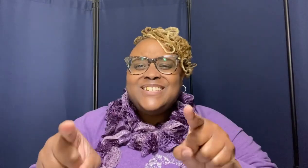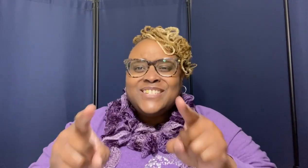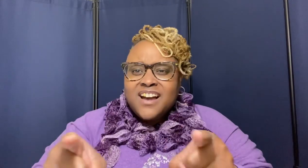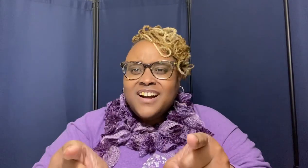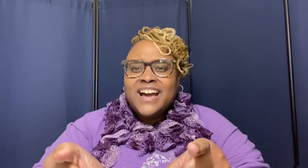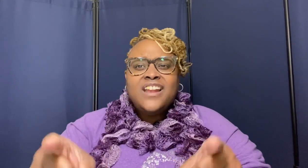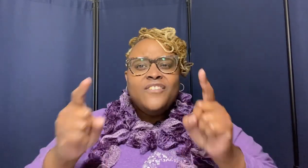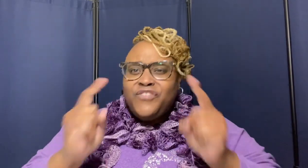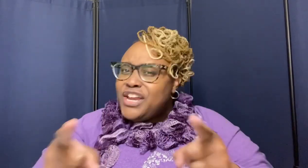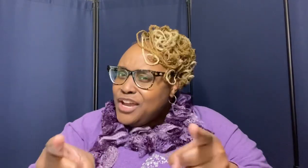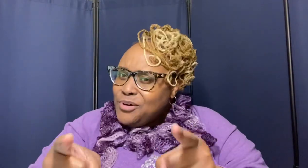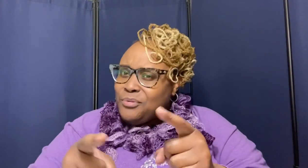son for you